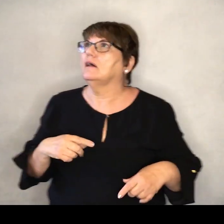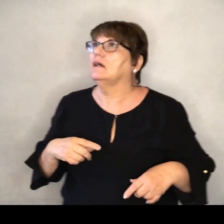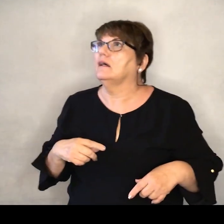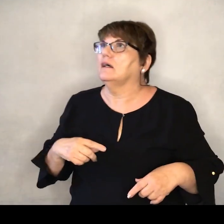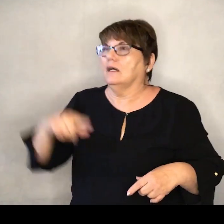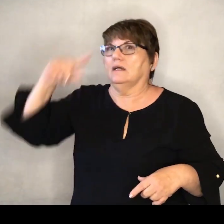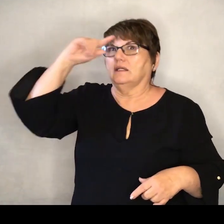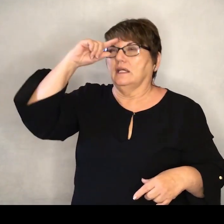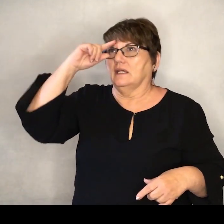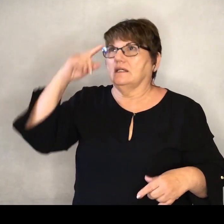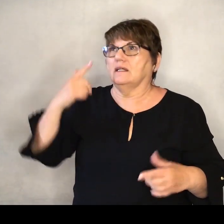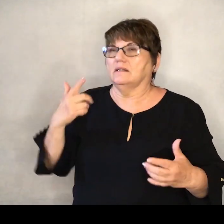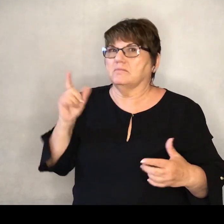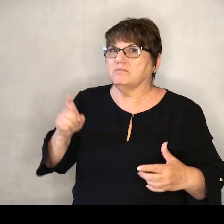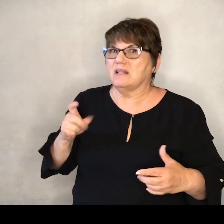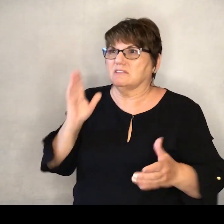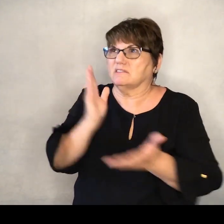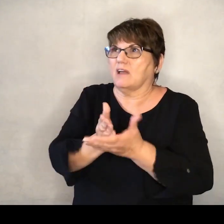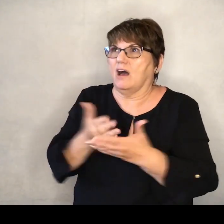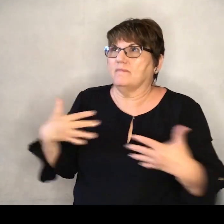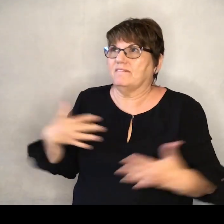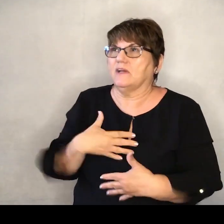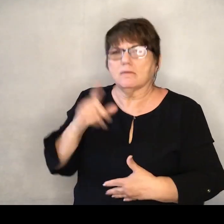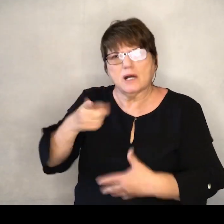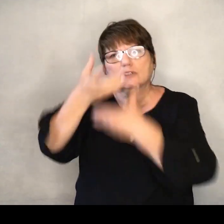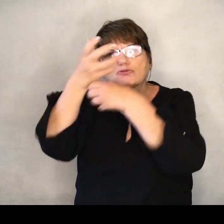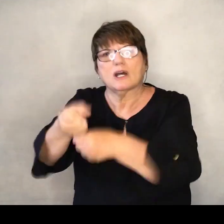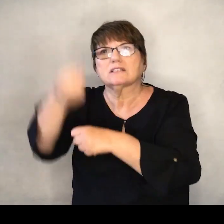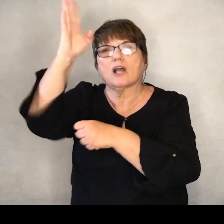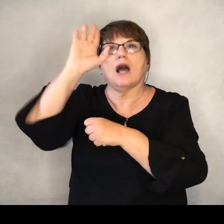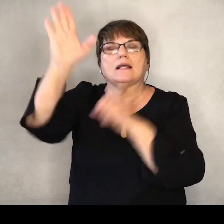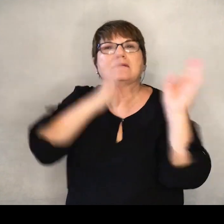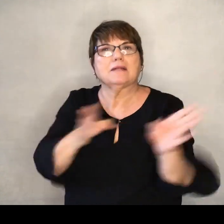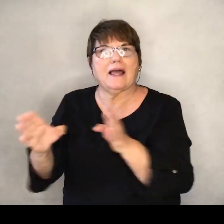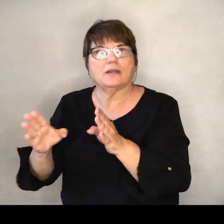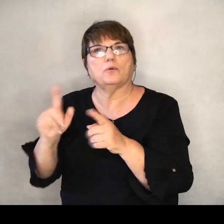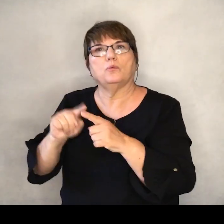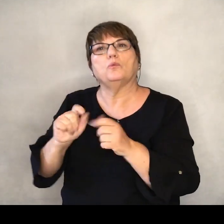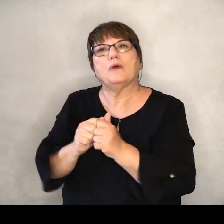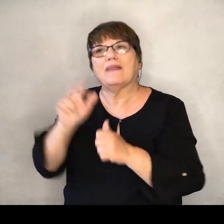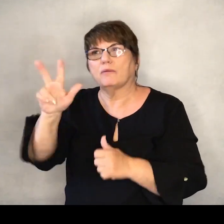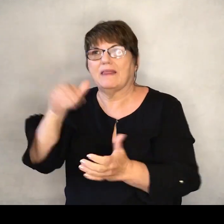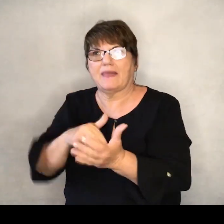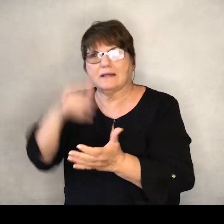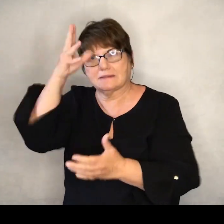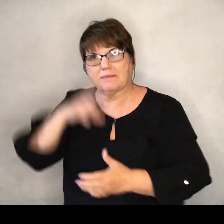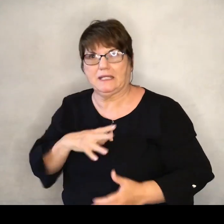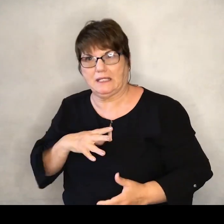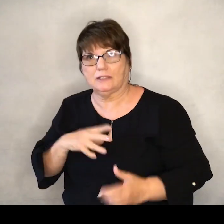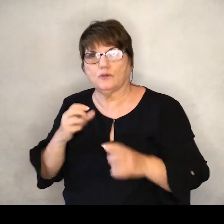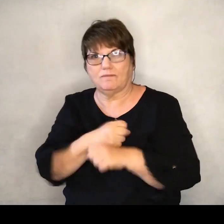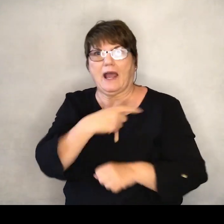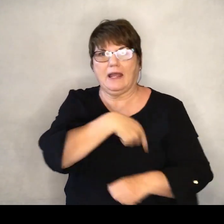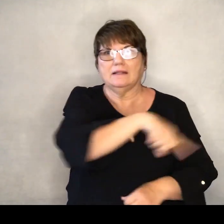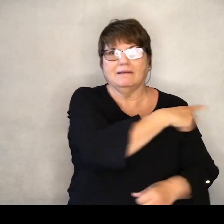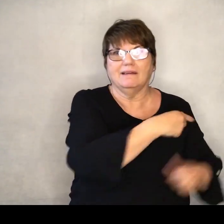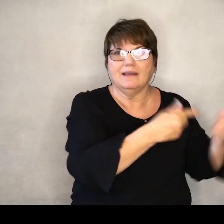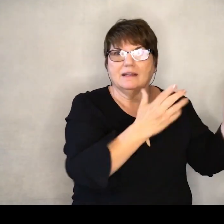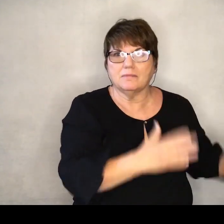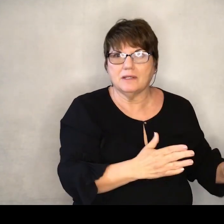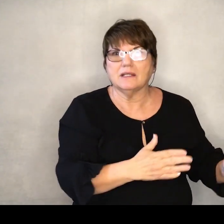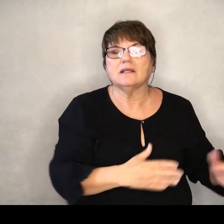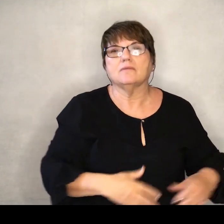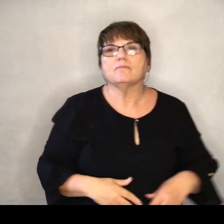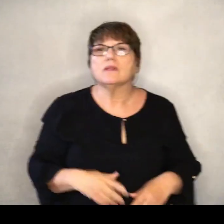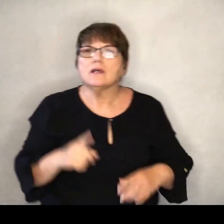to give up fear and trust in God's plan. And if we continue to examine the life of